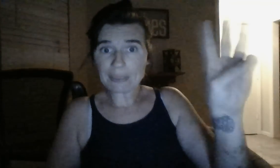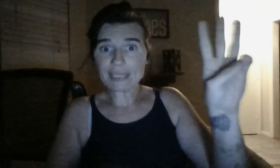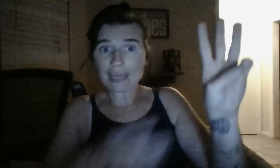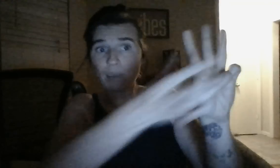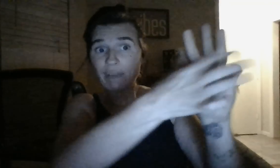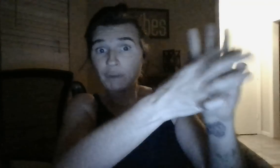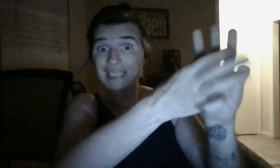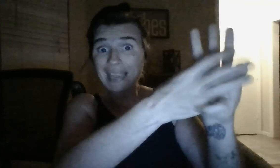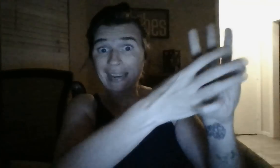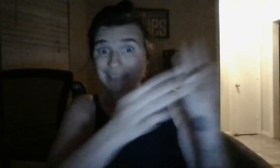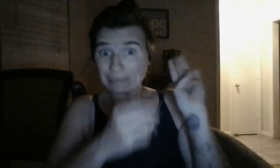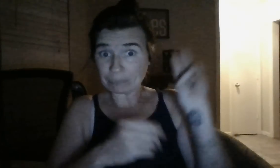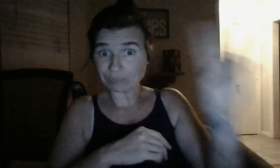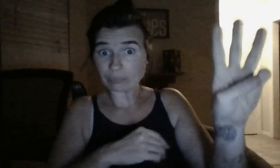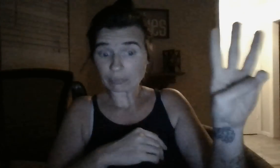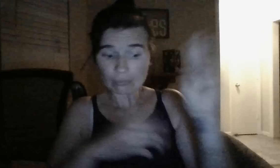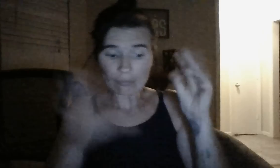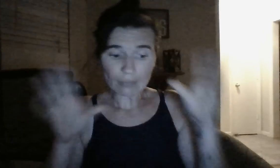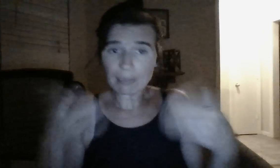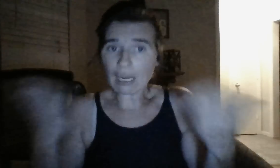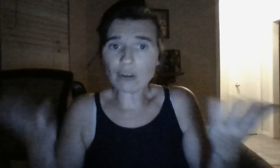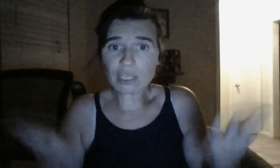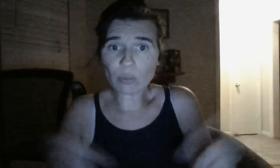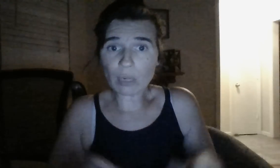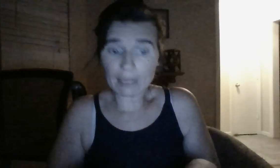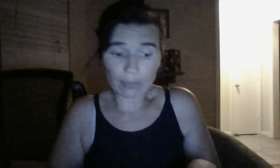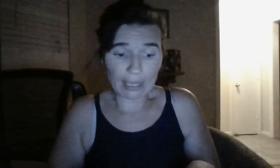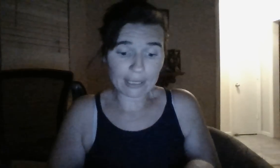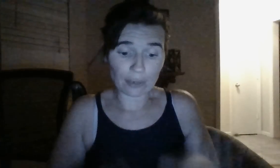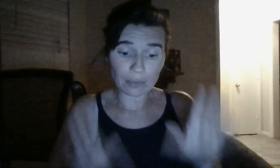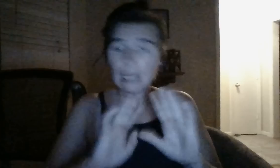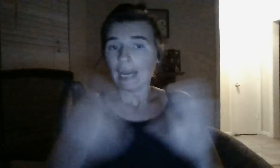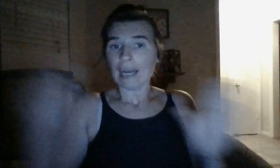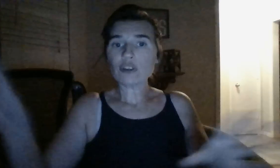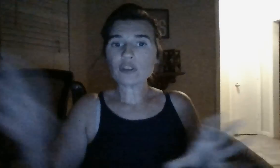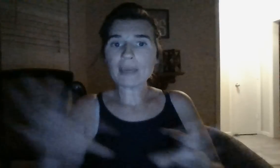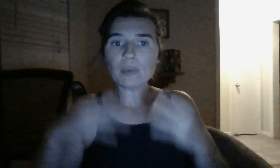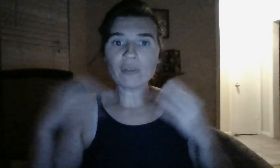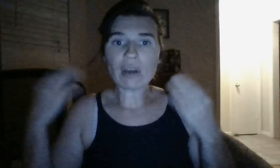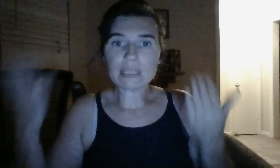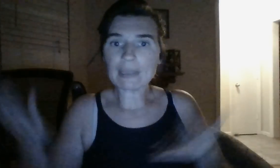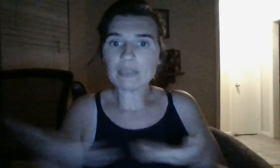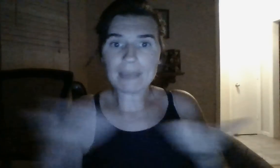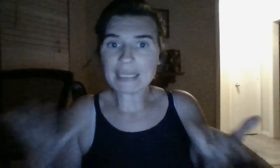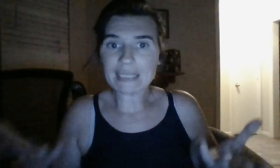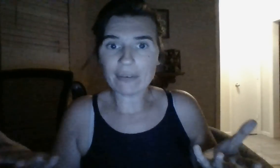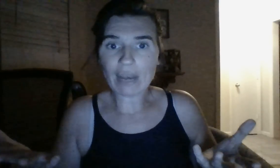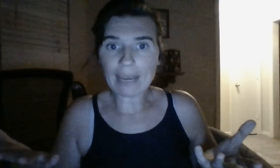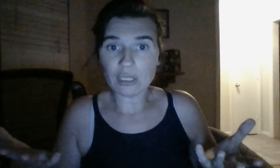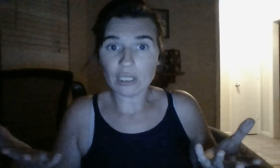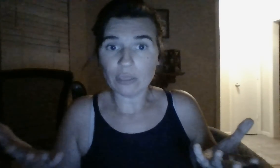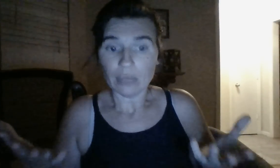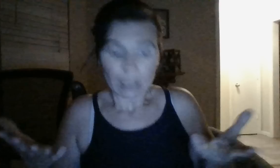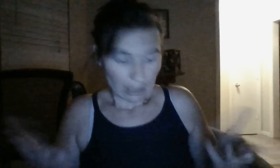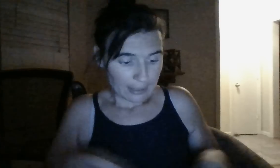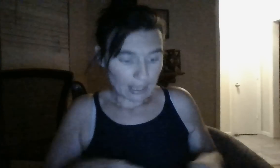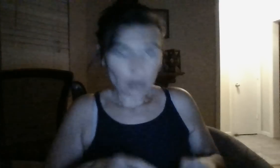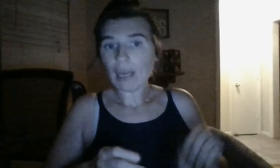I'd be staying away from his ass. But, I heard you didn't want him anyway. So, and I heard you're about to move on. It's about to be the best thing that ever happened to you. So,